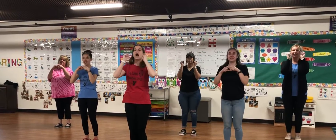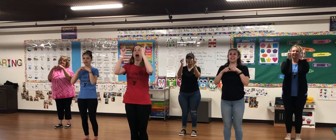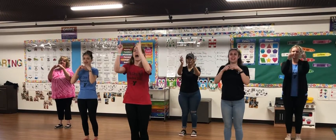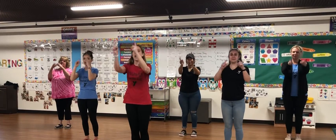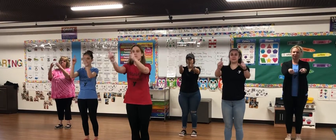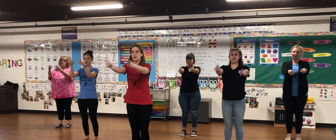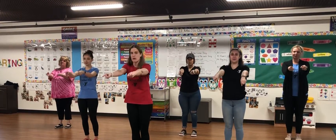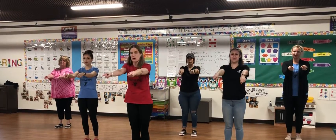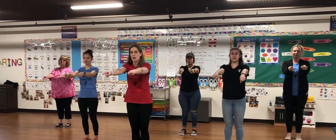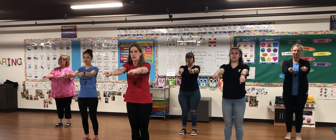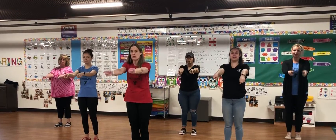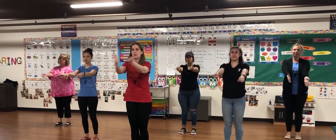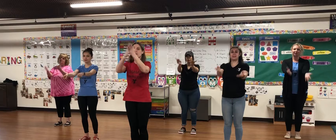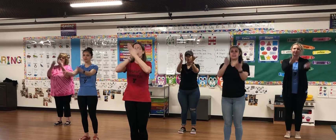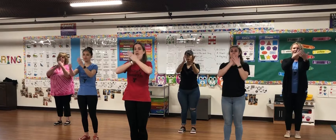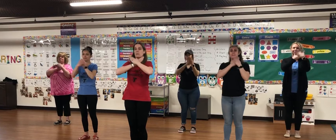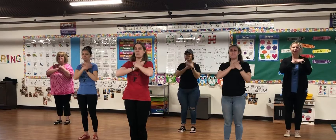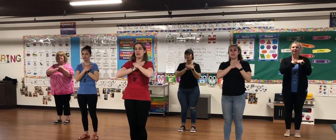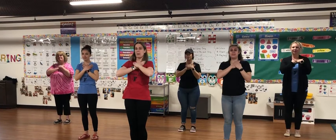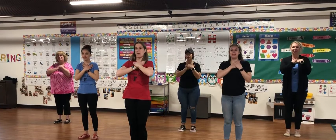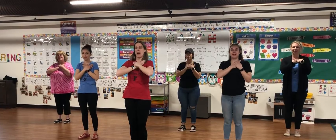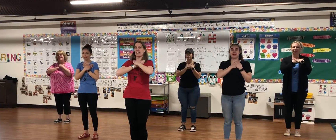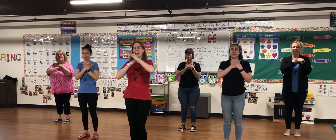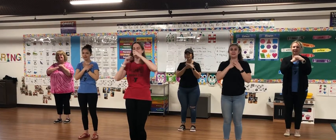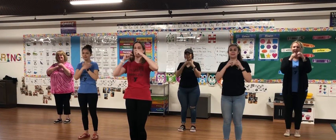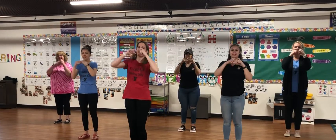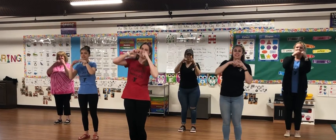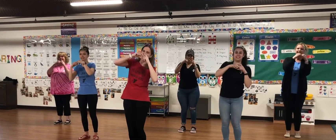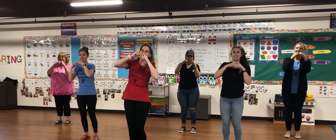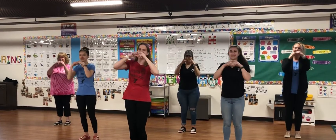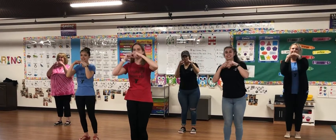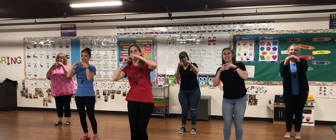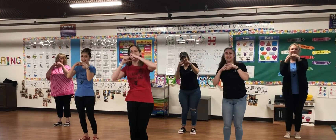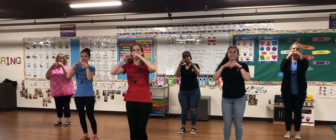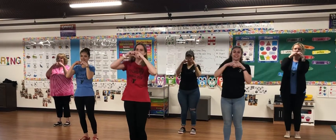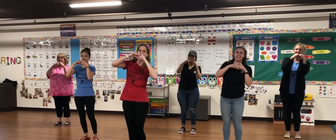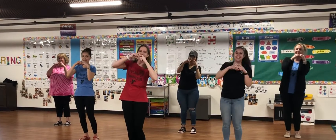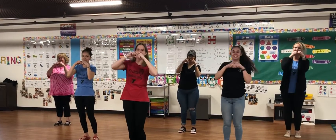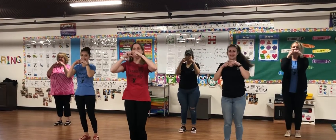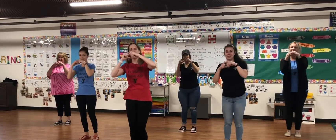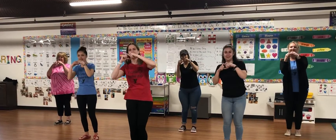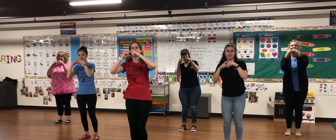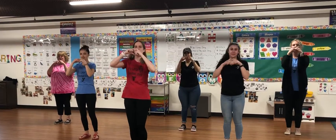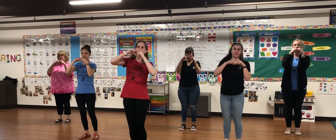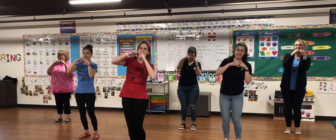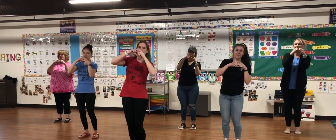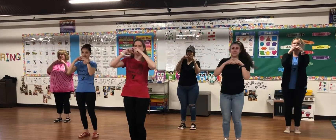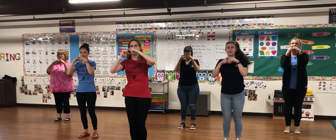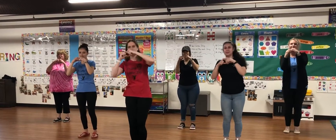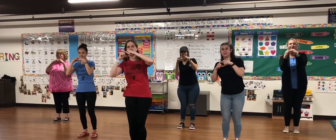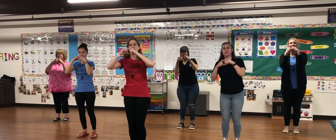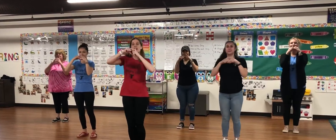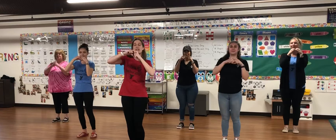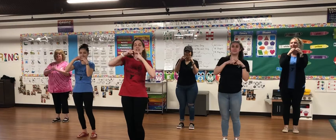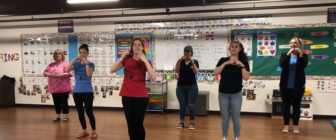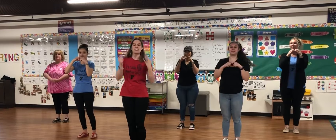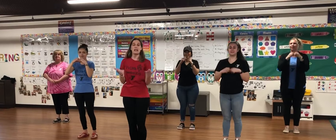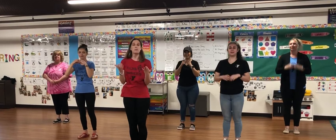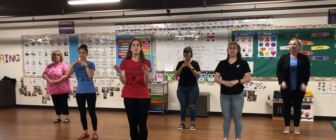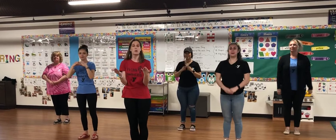I'm yours will you be mine. I'm a teeny tiny Valentine for you. It's the same tune